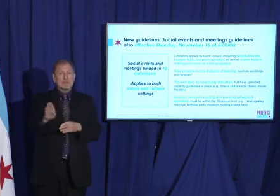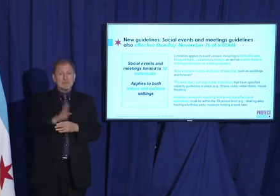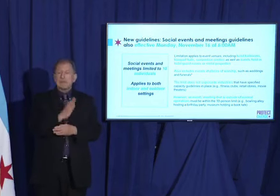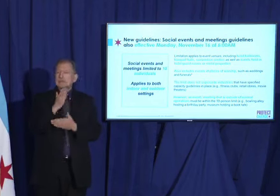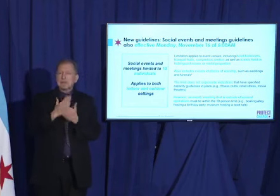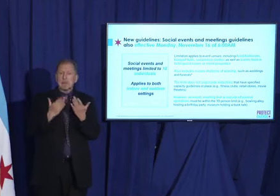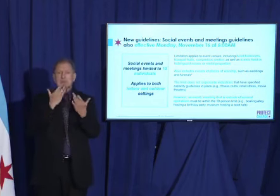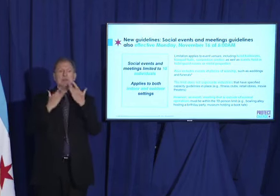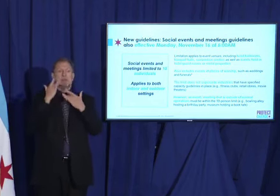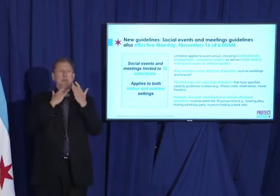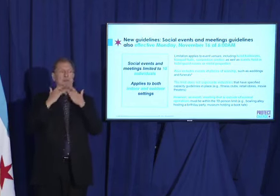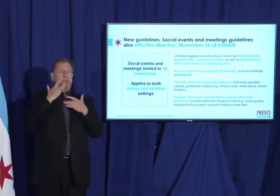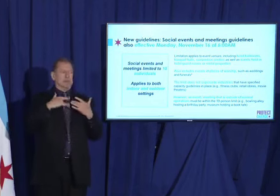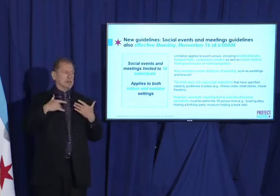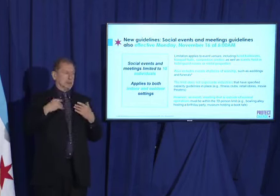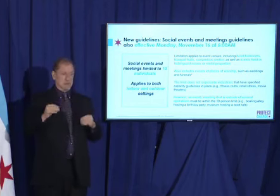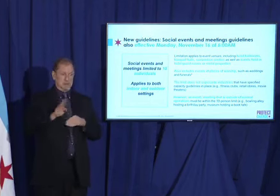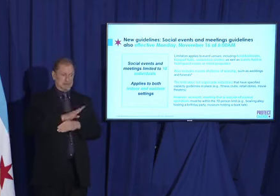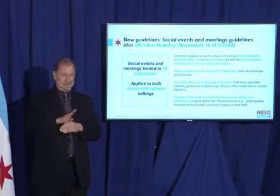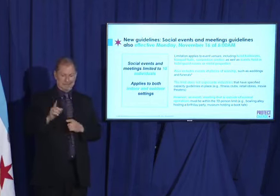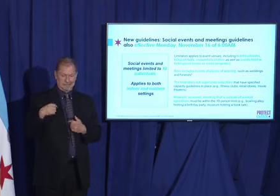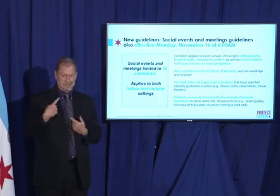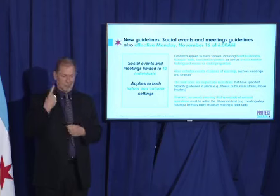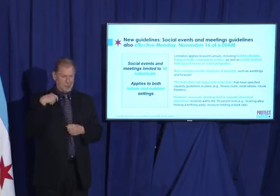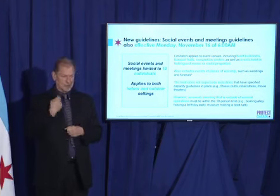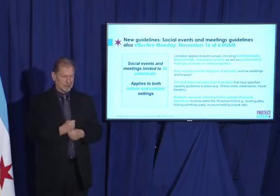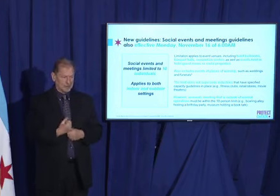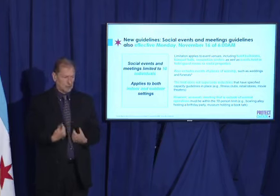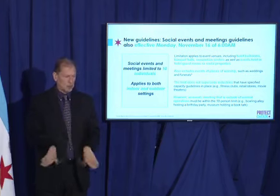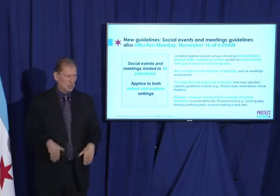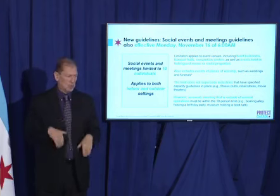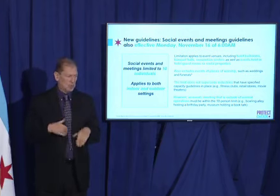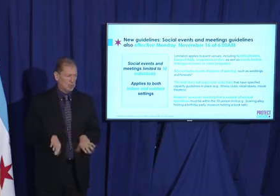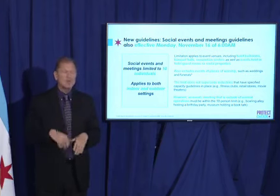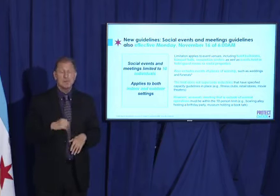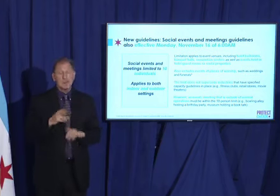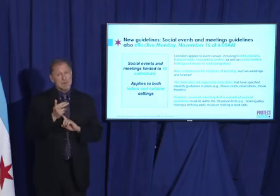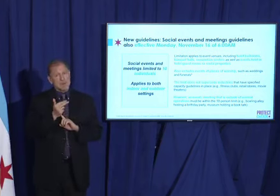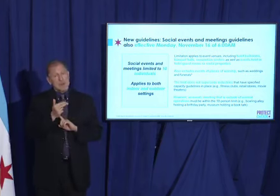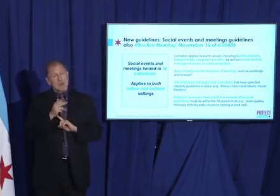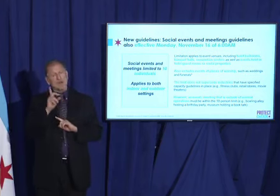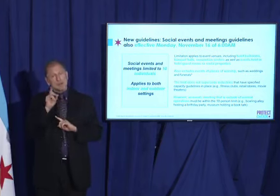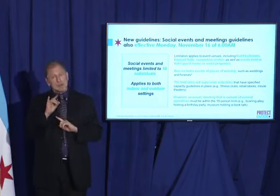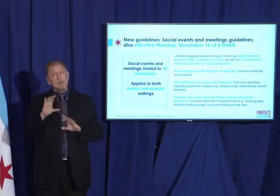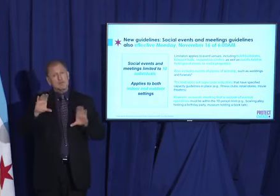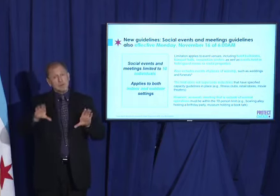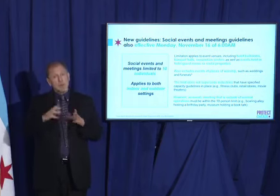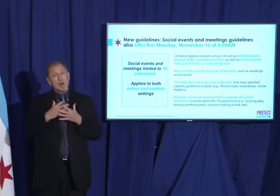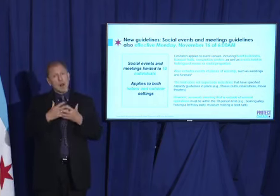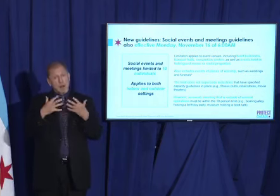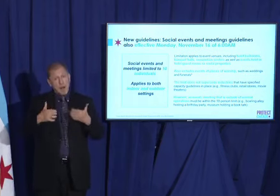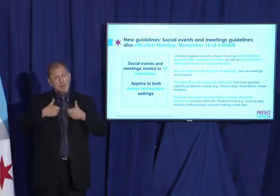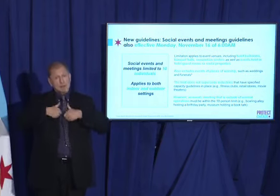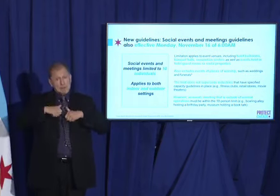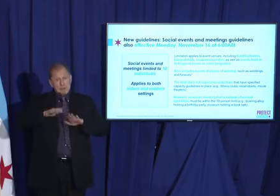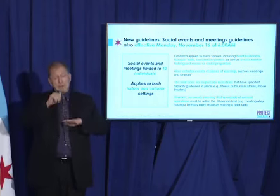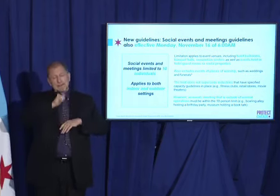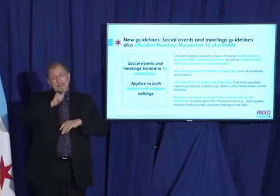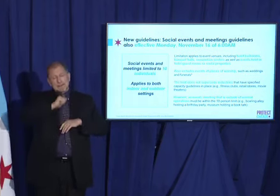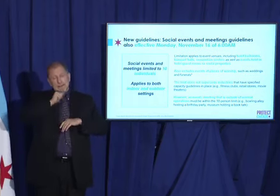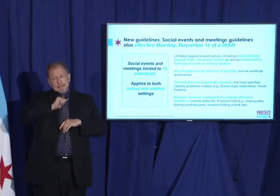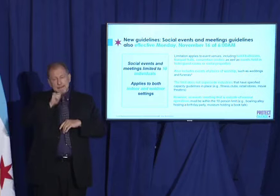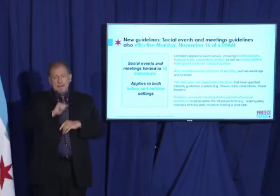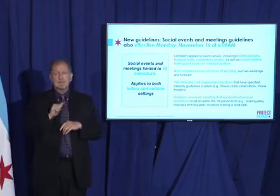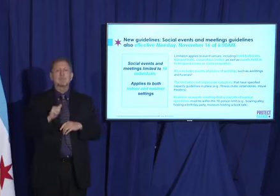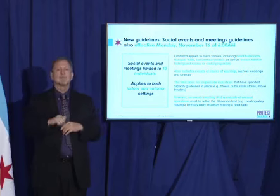and we know that to be true as well. And you've done a lot and sacrificed a lot, and you're trying to bring